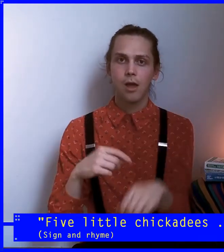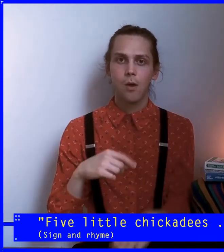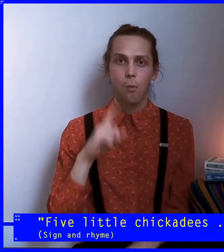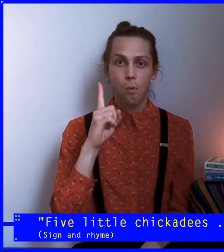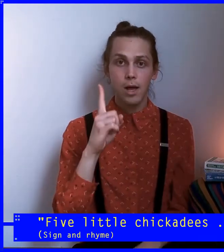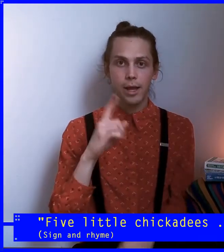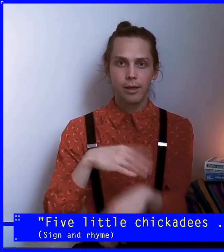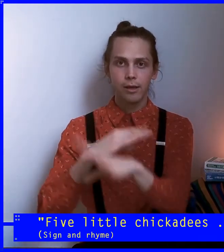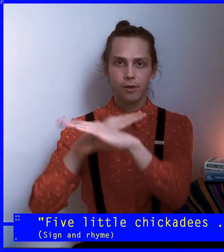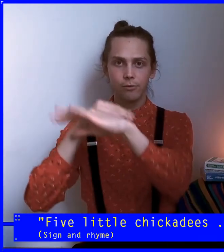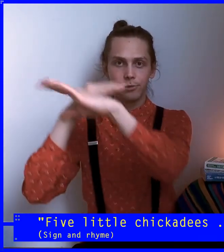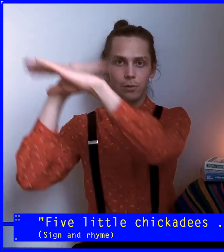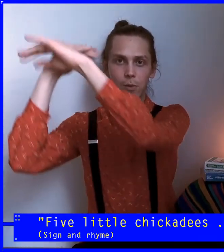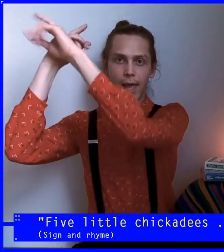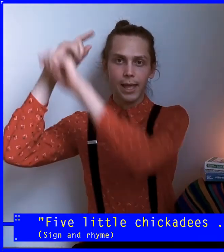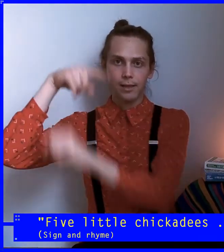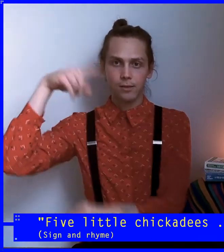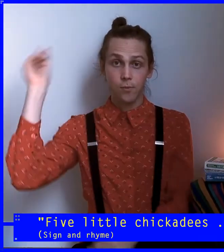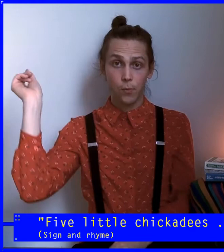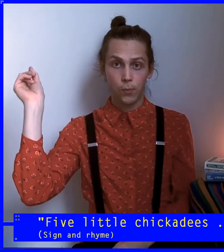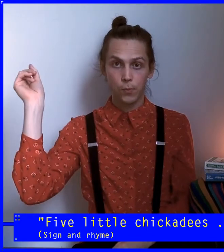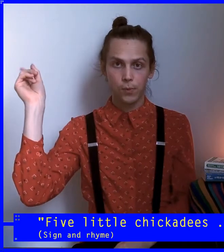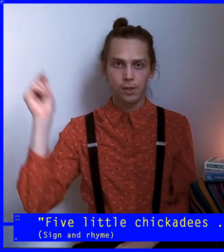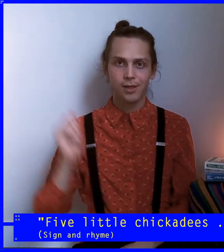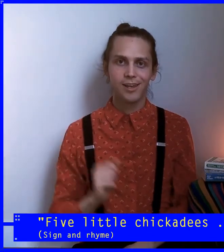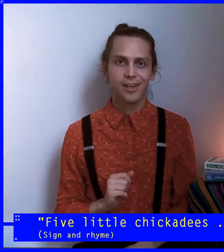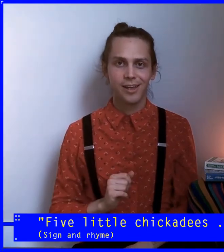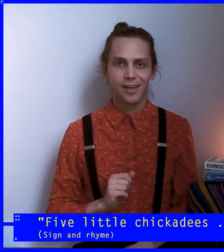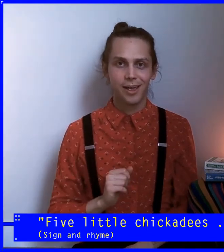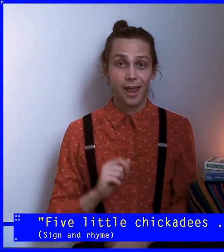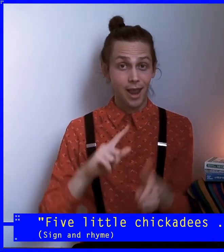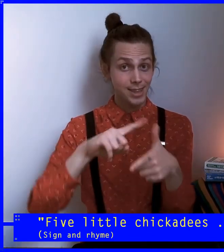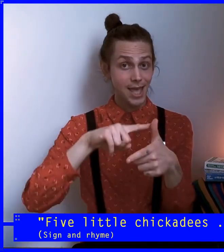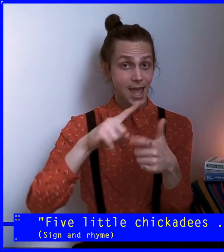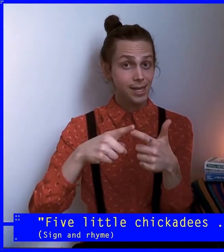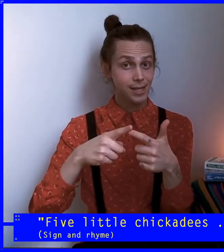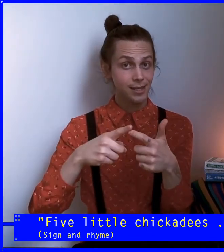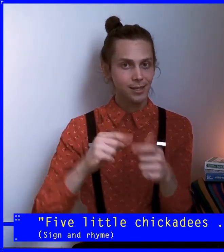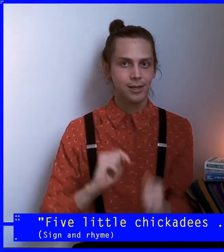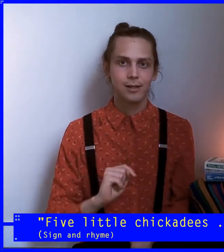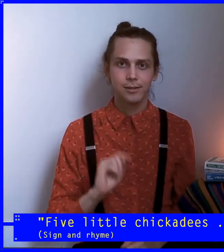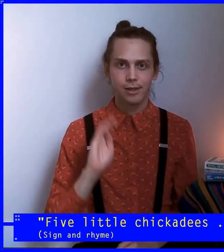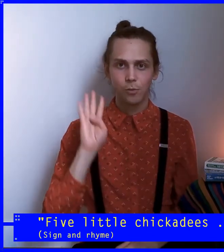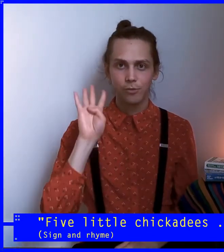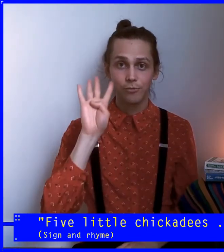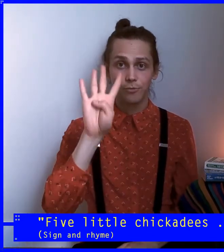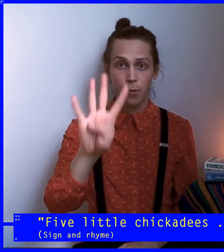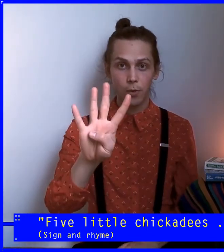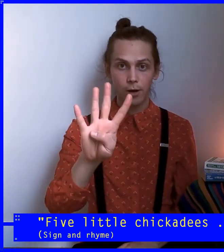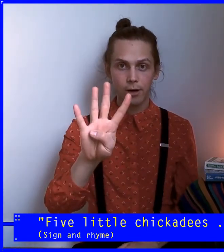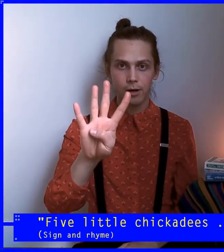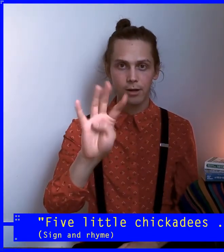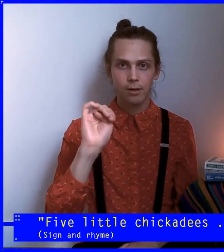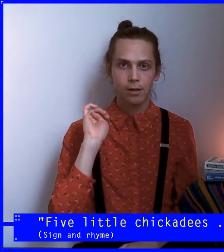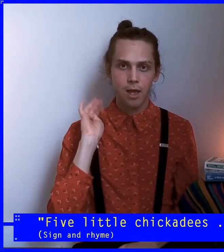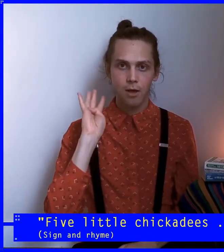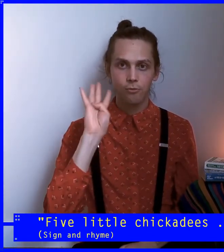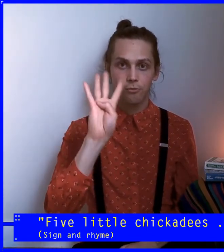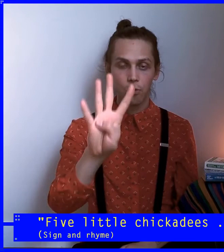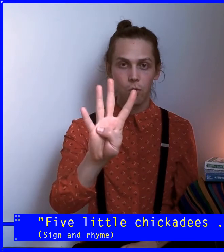One flew away. And then there were four. Four